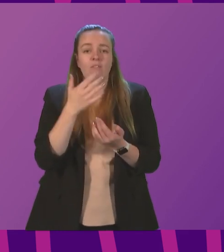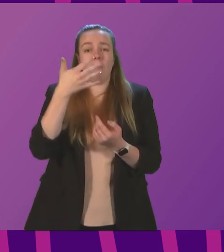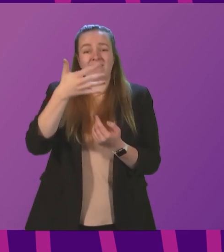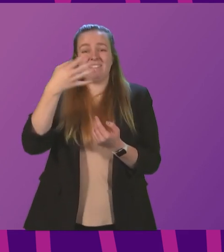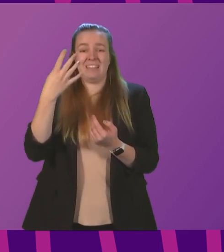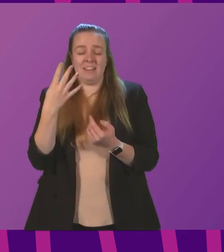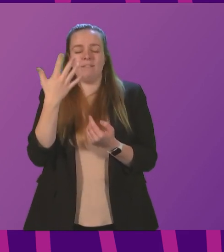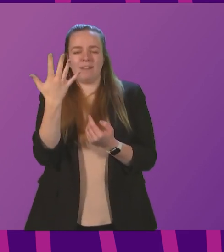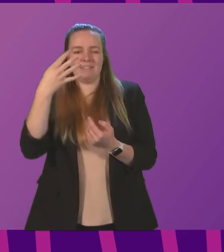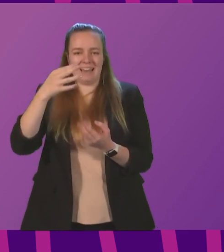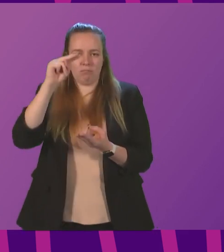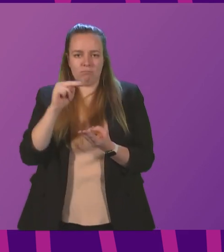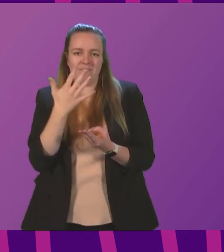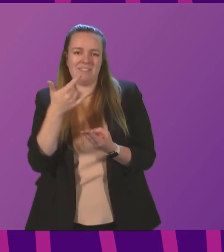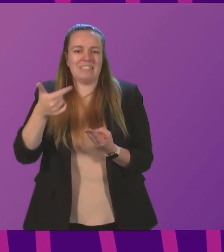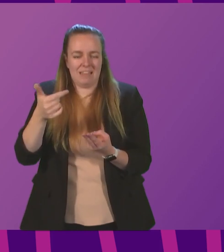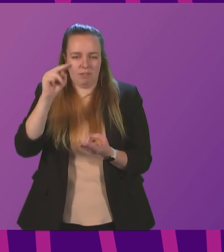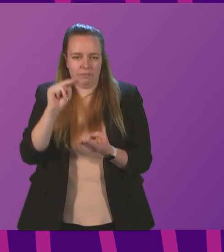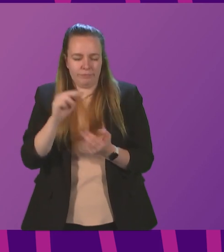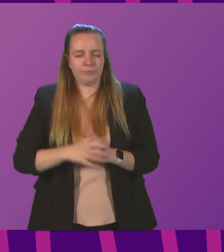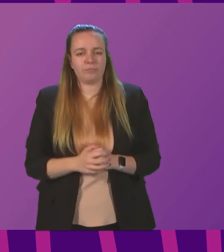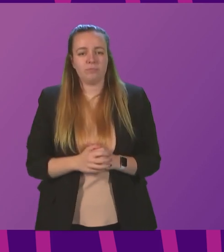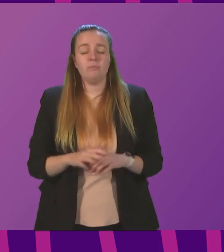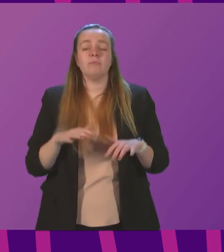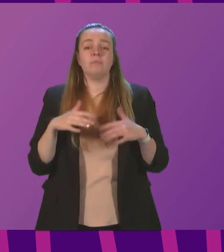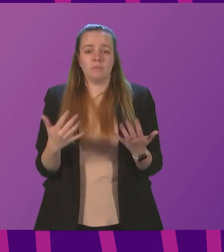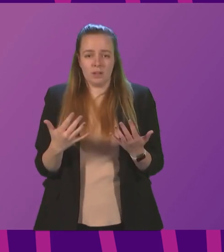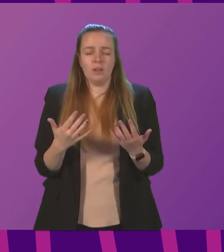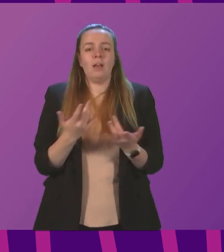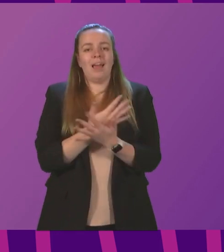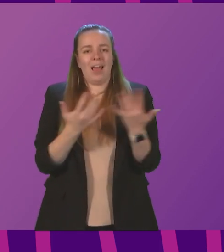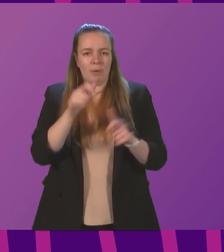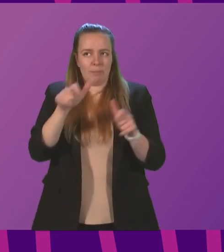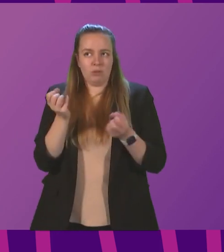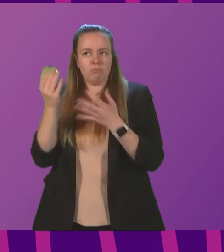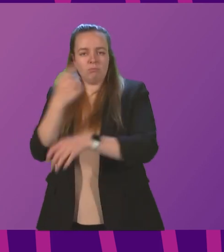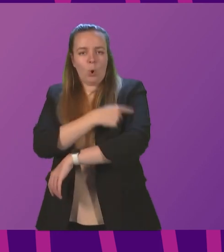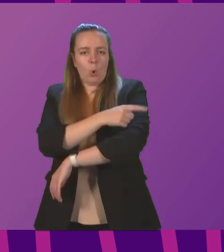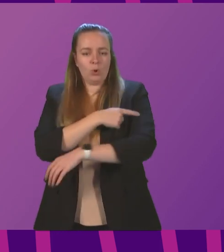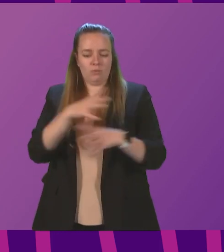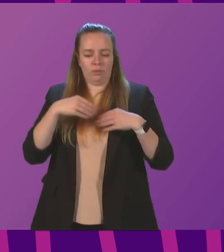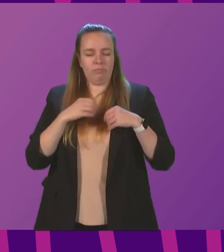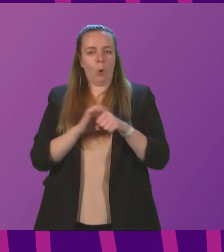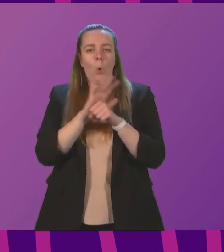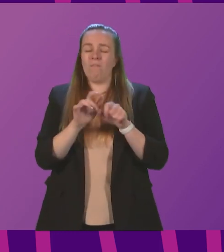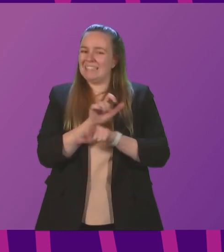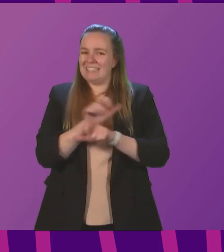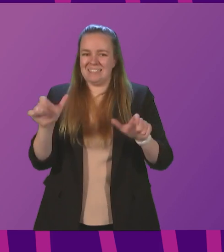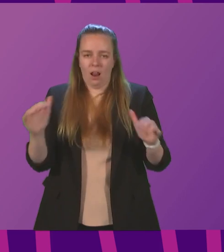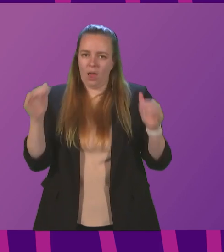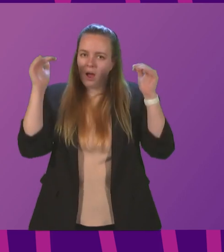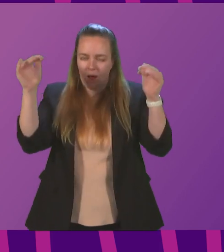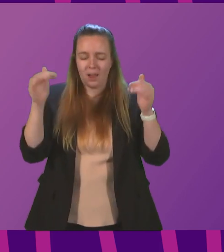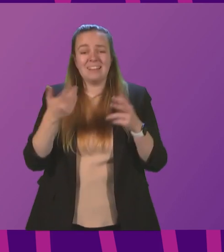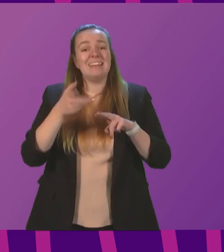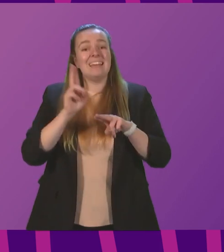59 to 57. However, all of that said, the number of patients in hospital with COVID is still extremely high. If